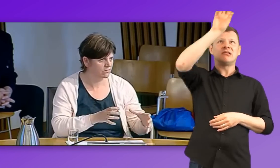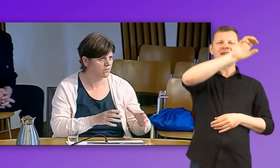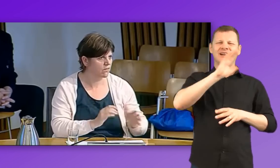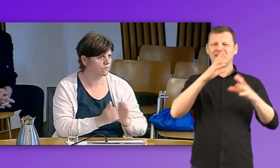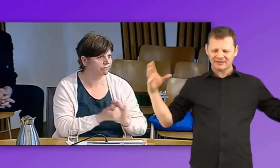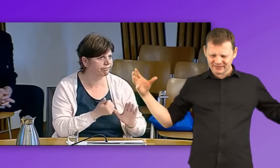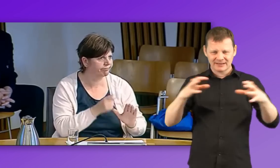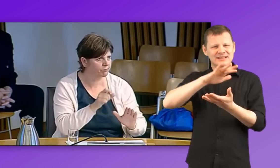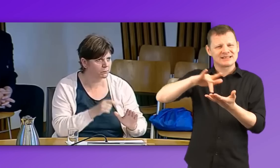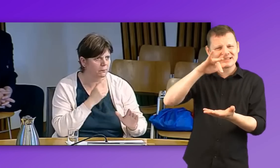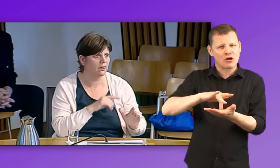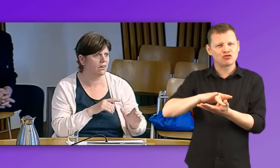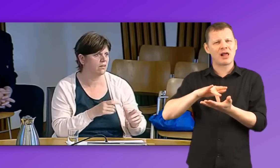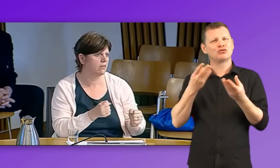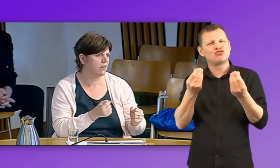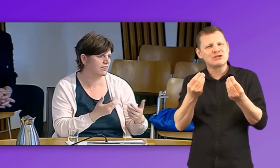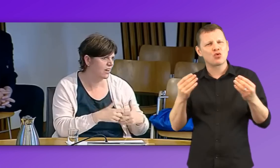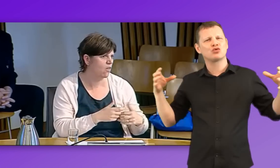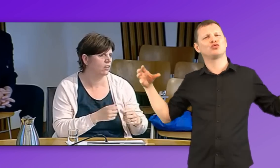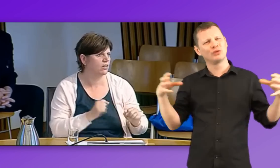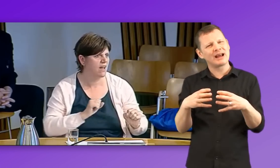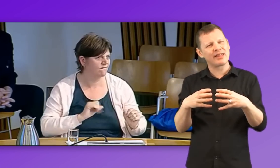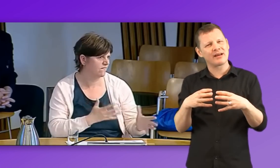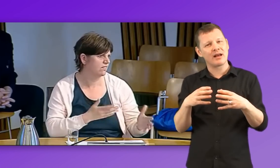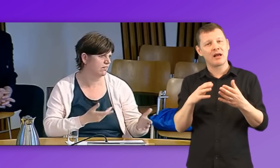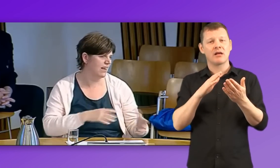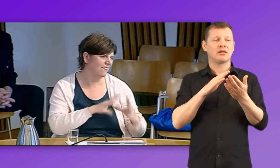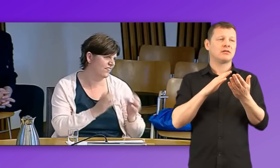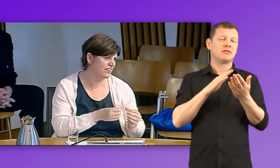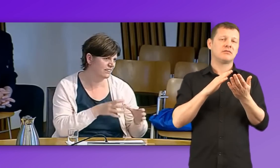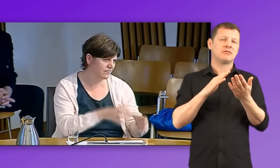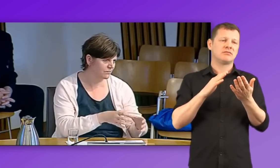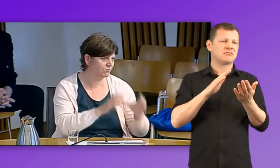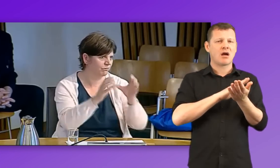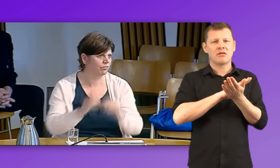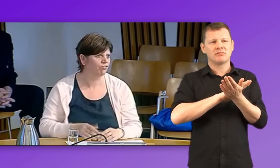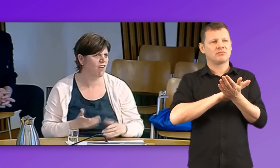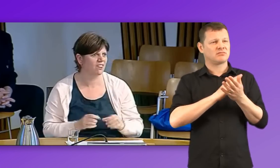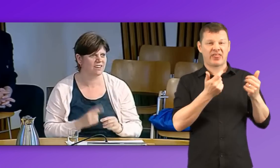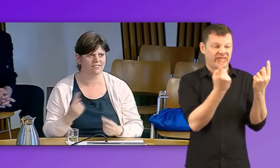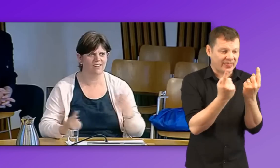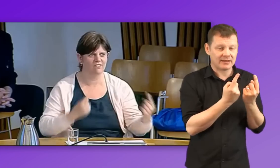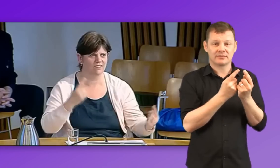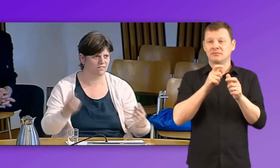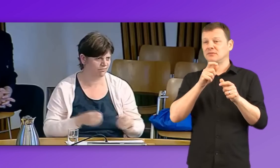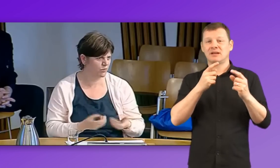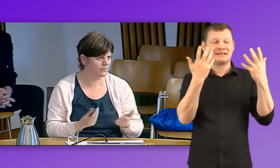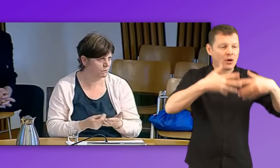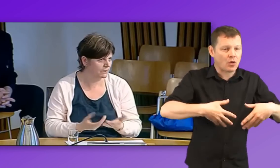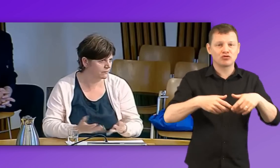good use, you know, of resources and not only hardware and software resources, but the people resources. you